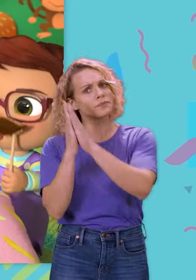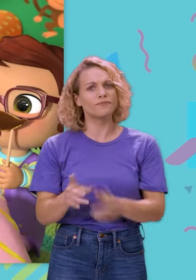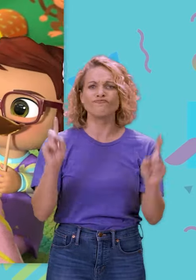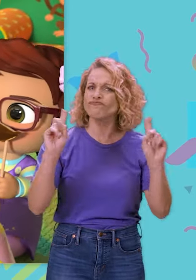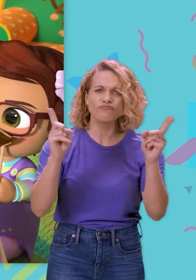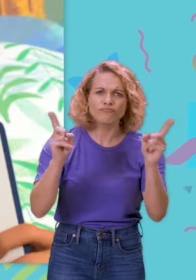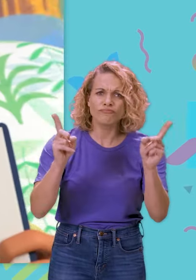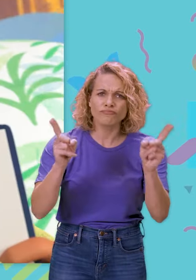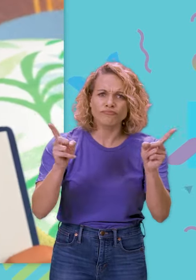bed